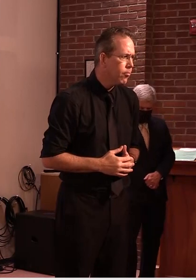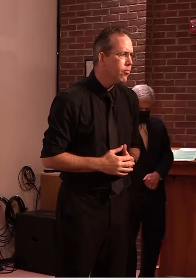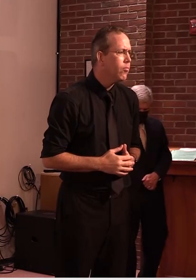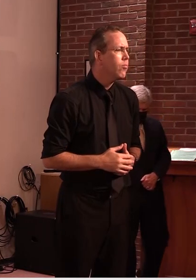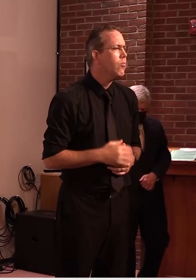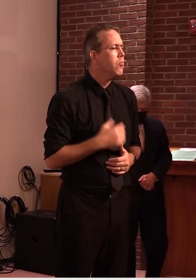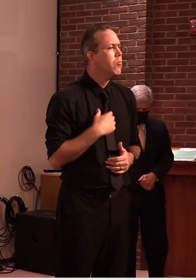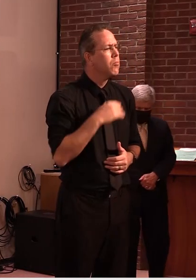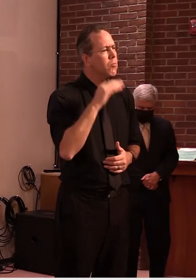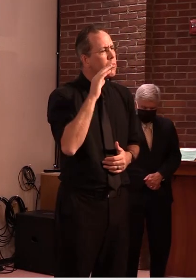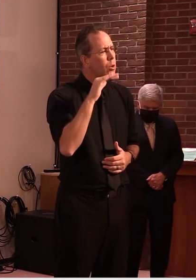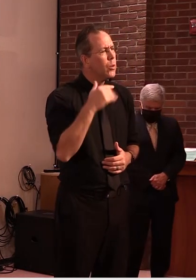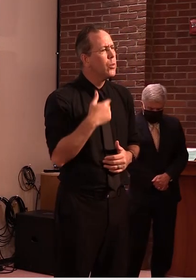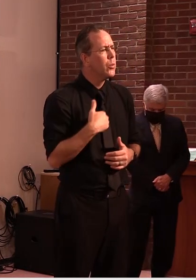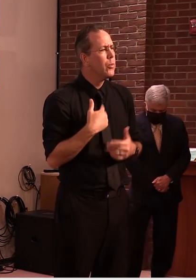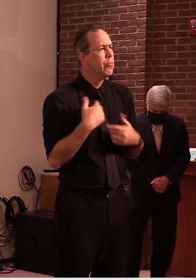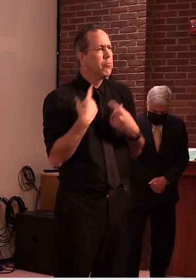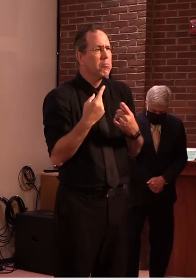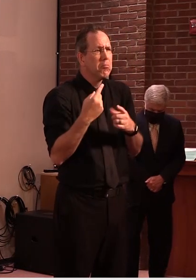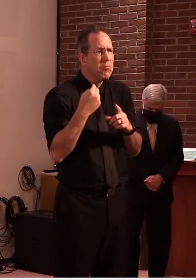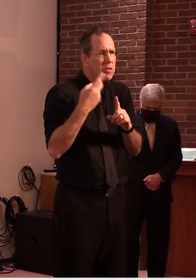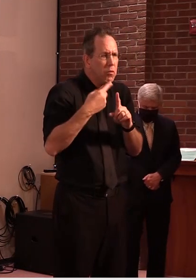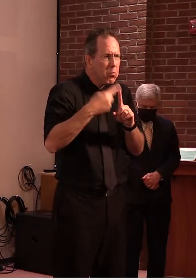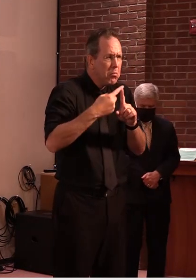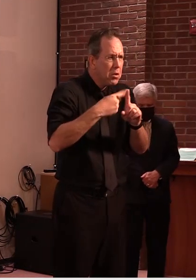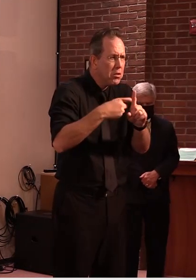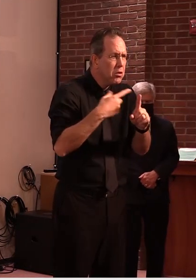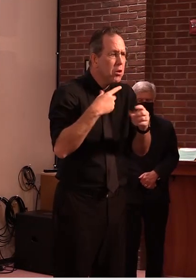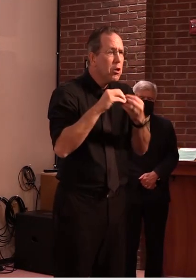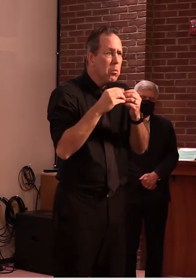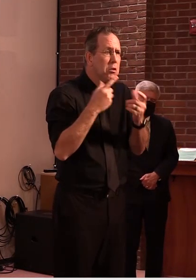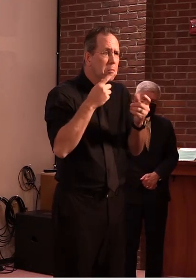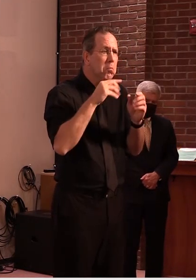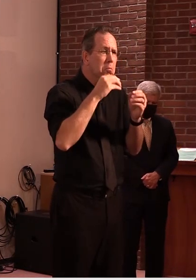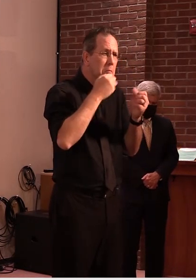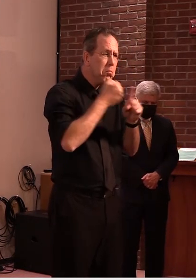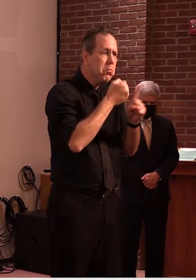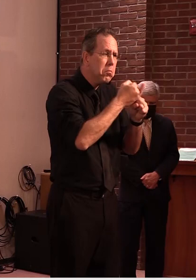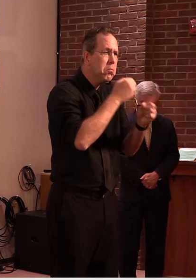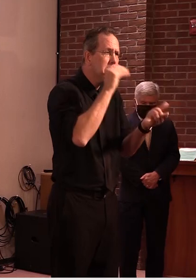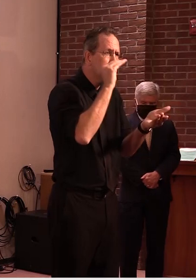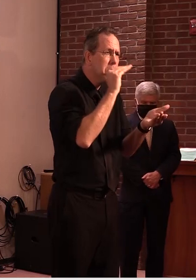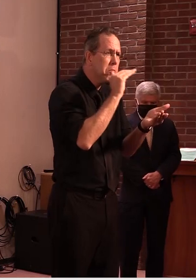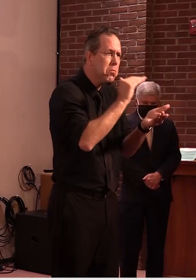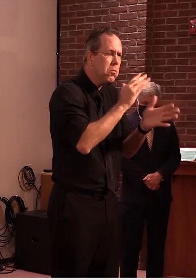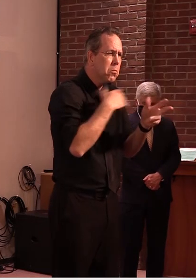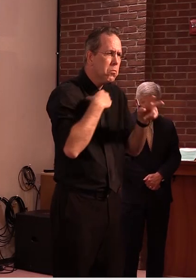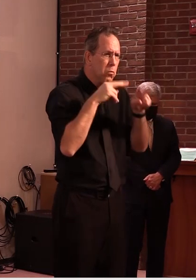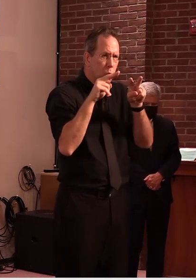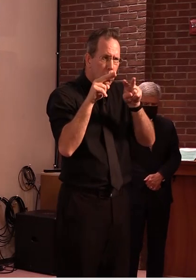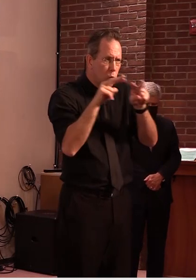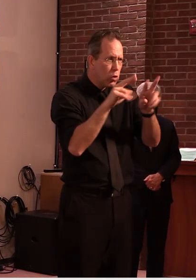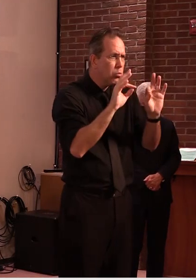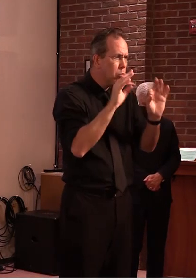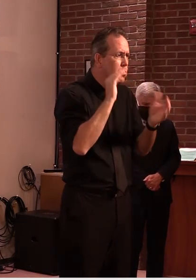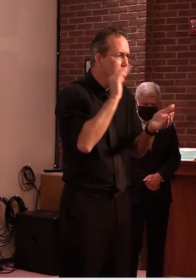monitoring very closely the numbers our total population as we sit here today our total population is